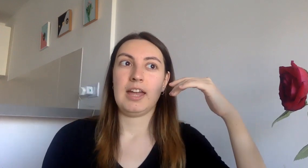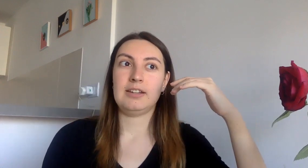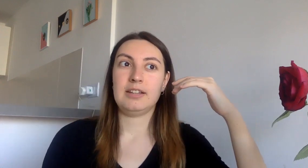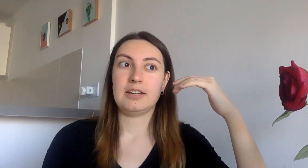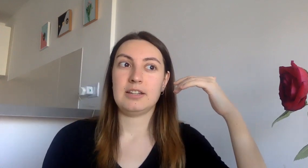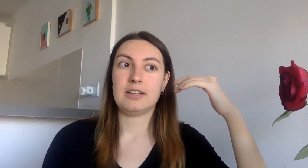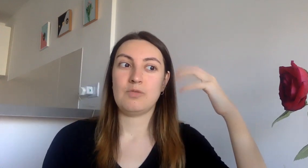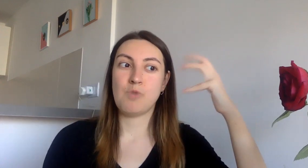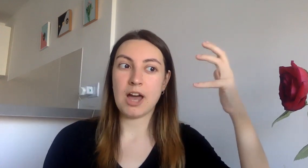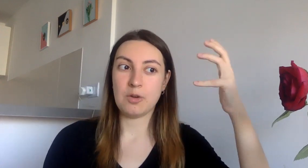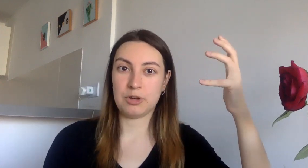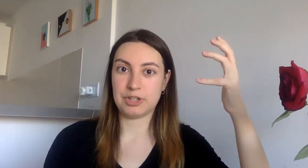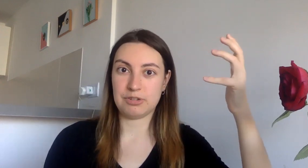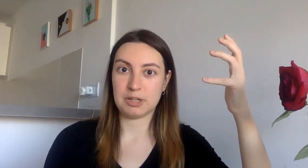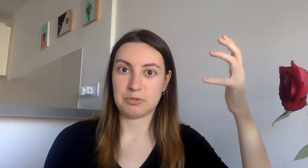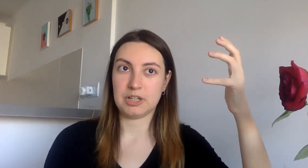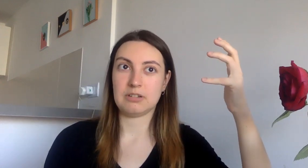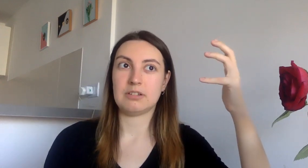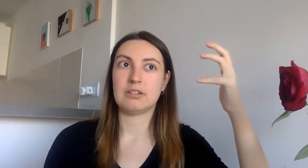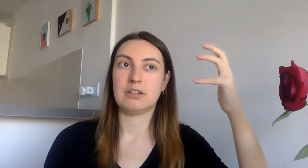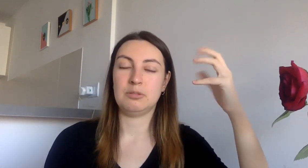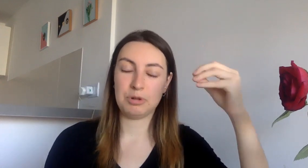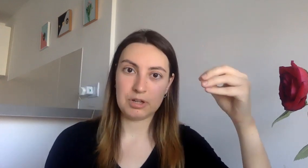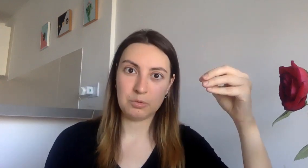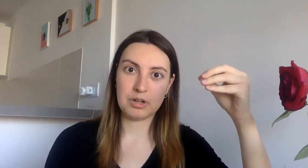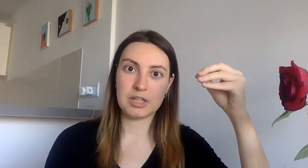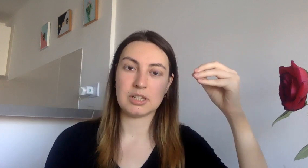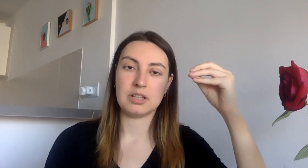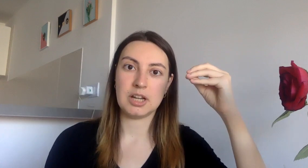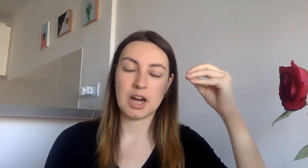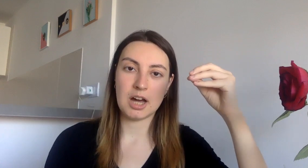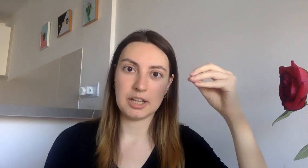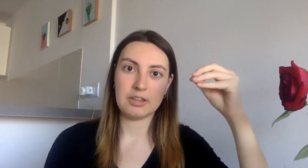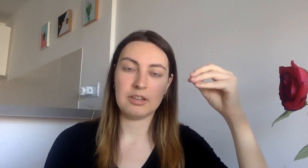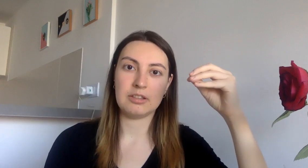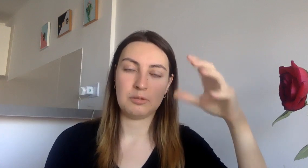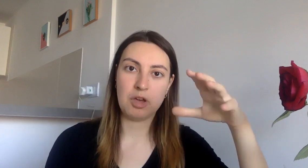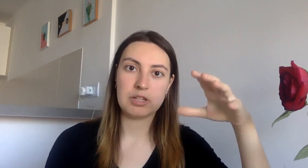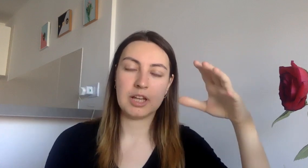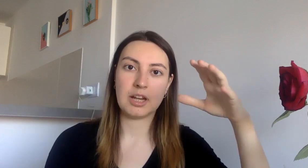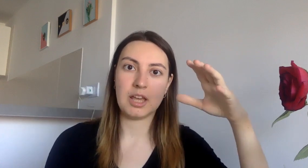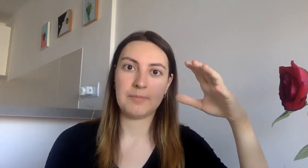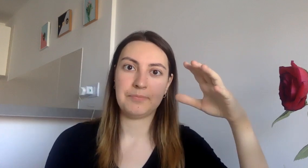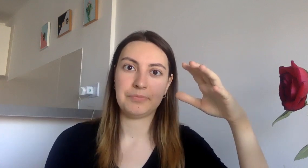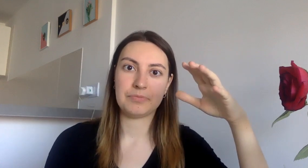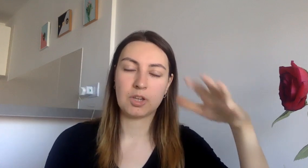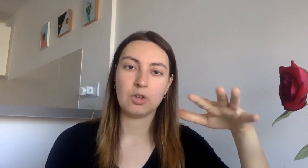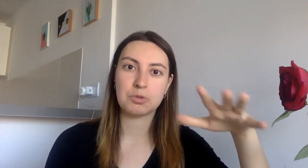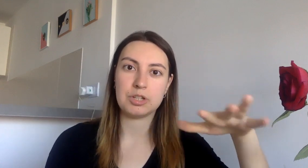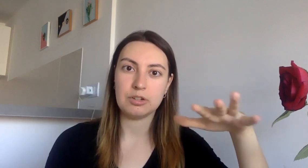And why I was so desperate? The point was that I knew that most likely girls would stick